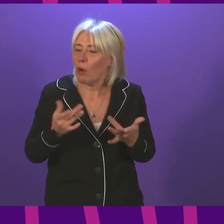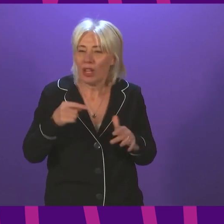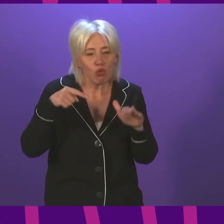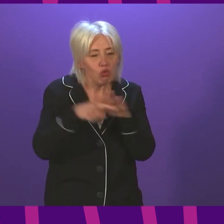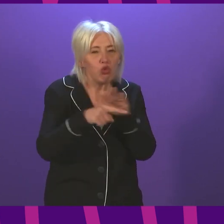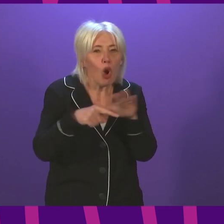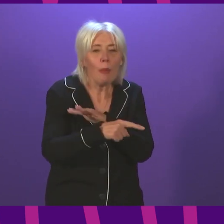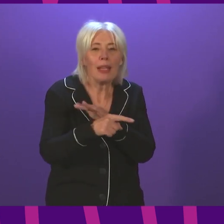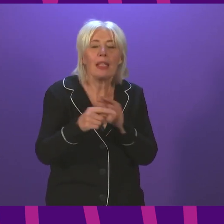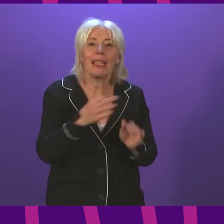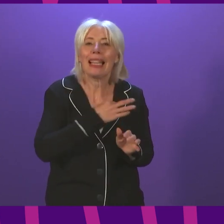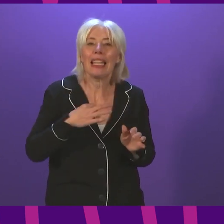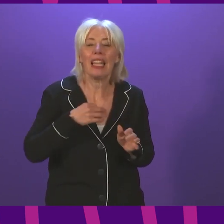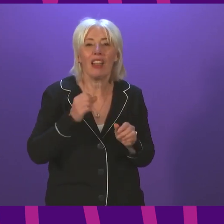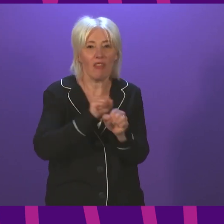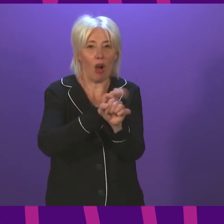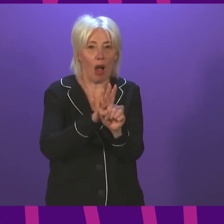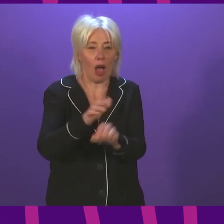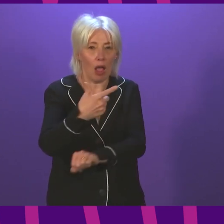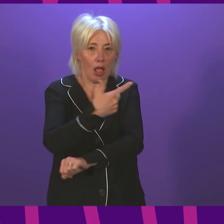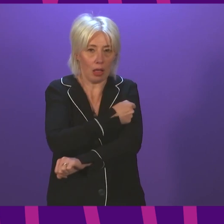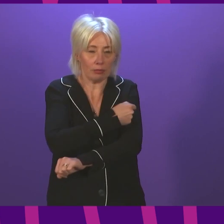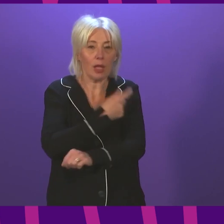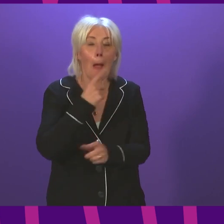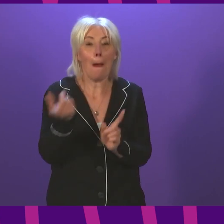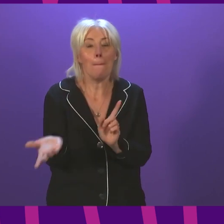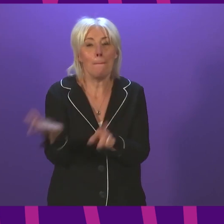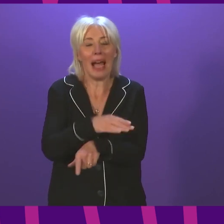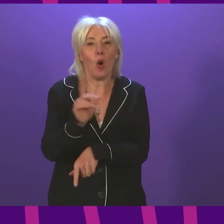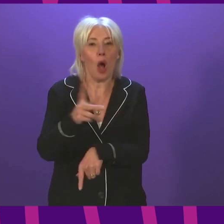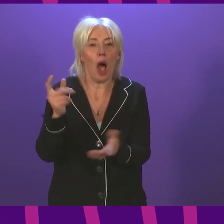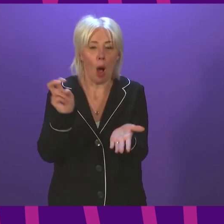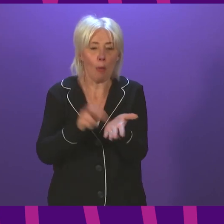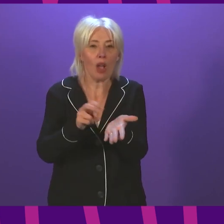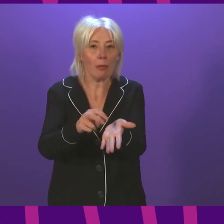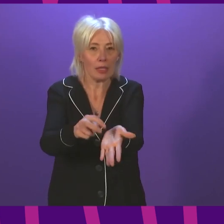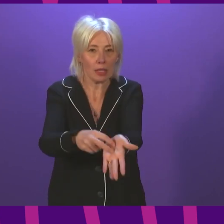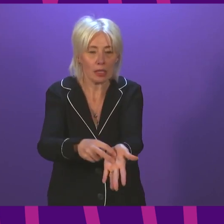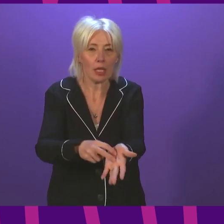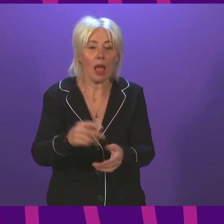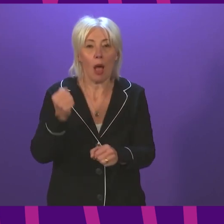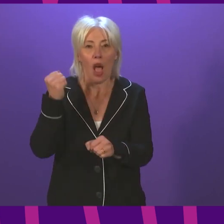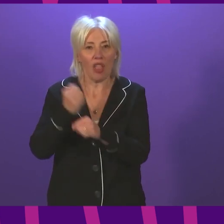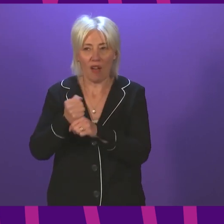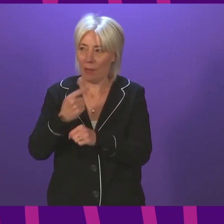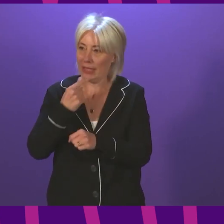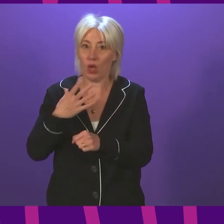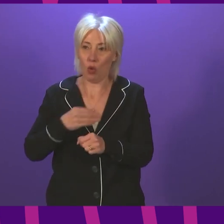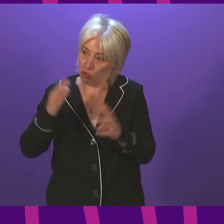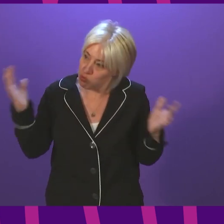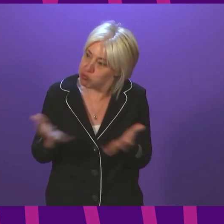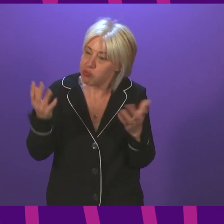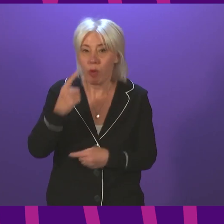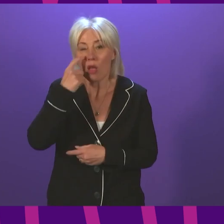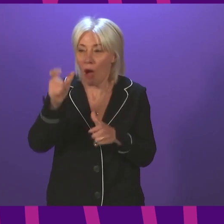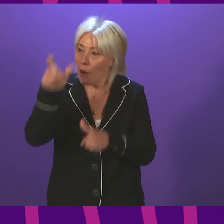for COVID vaccinations and have returned to an appointment system at a time the government says it wants to boost the number of young